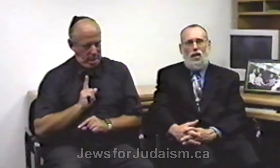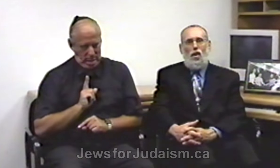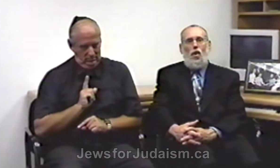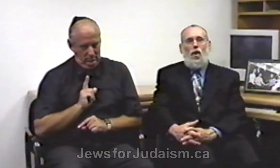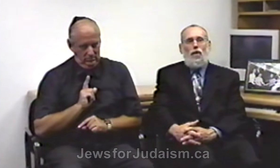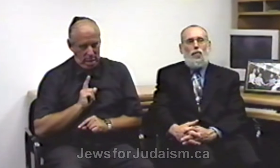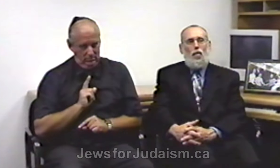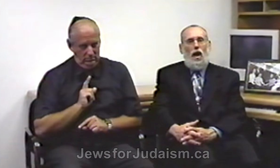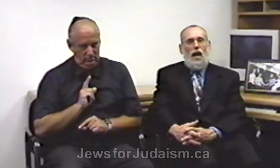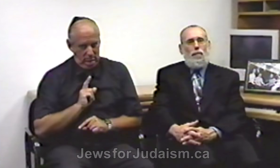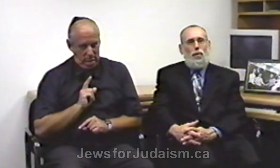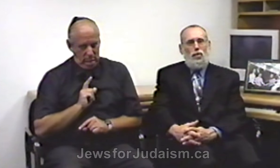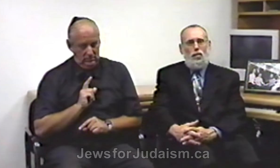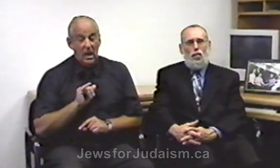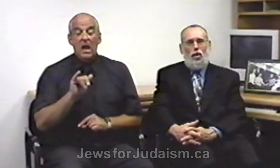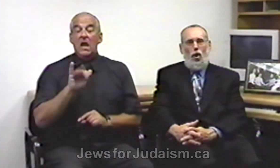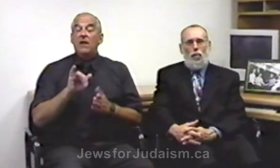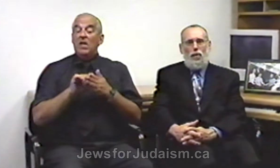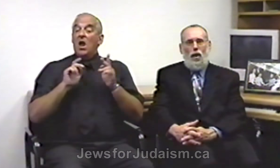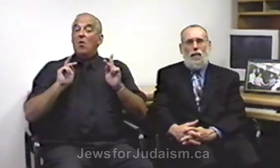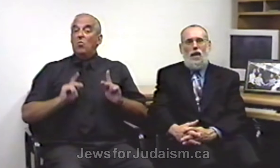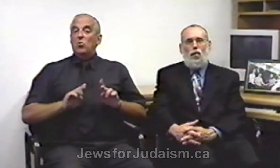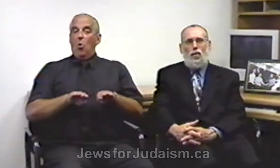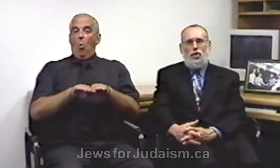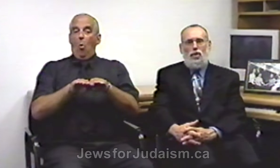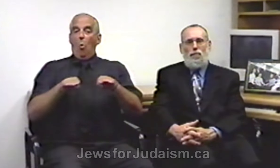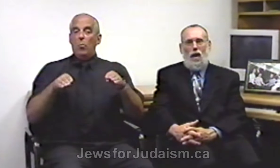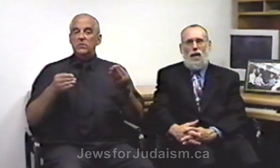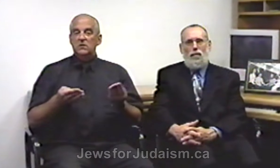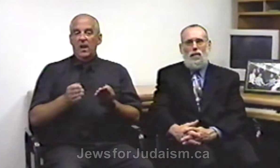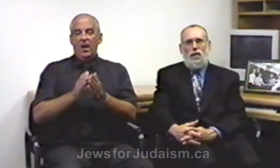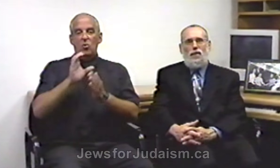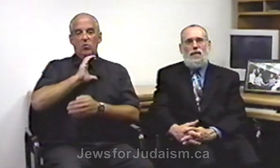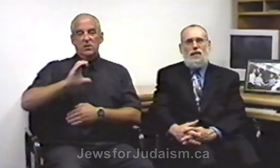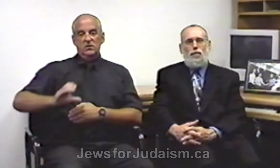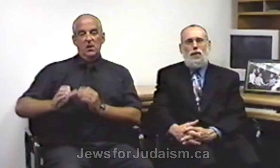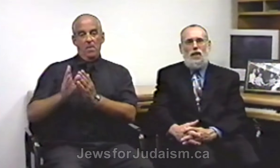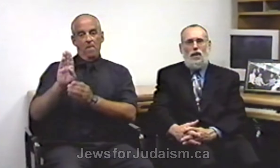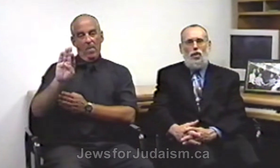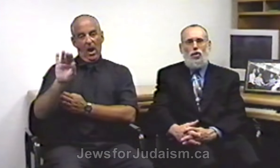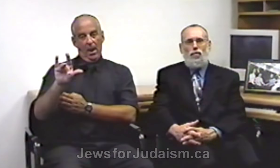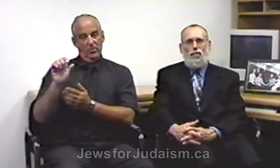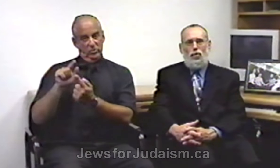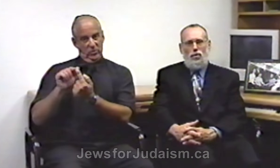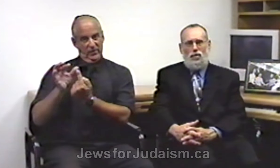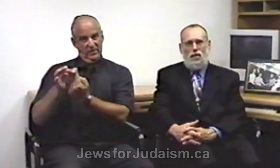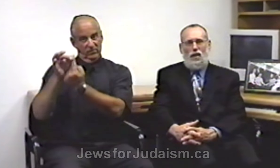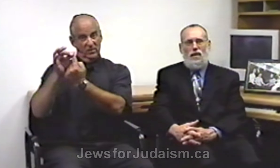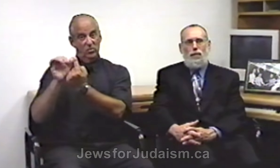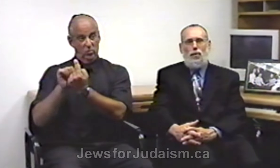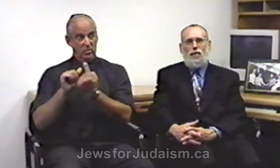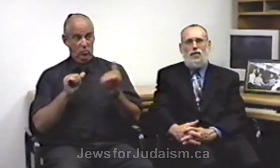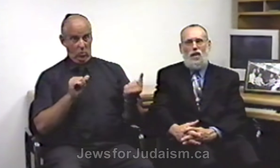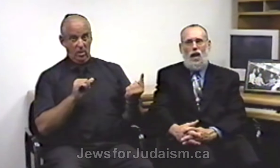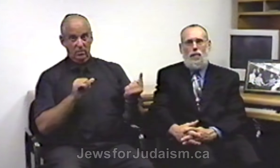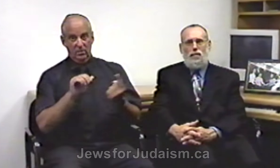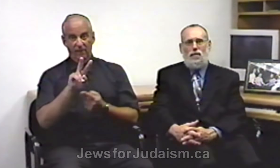If a person were to open up a Christian Bible to this particular verse in the book of Psalms